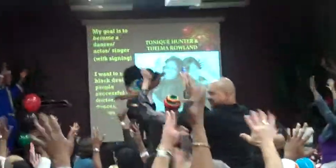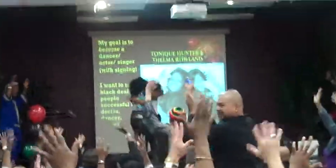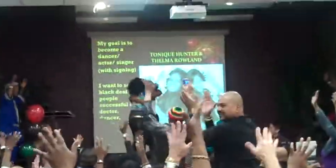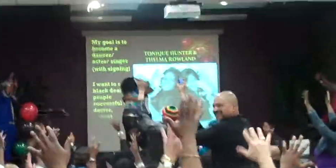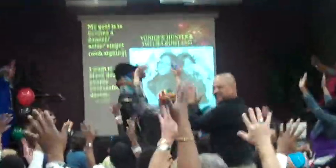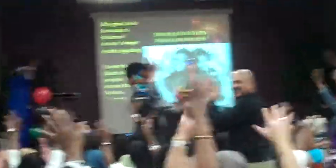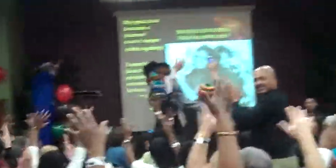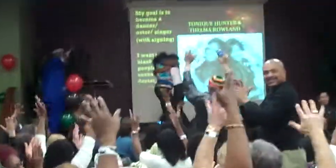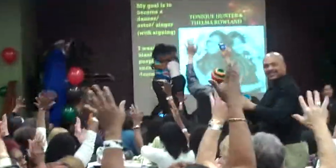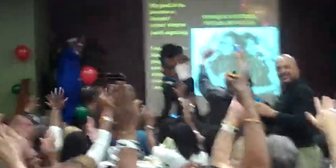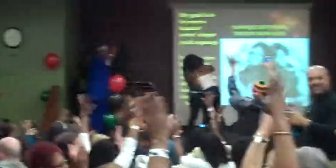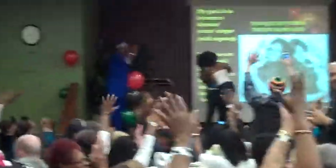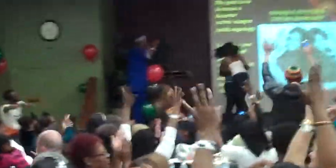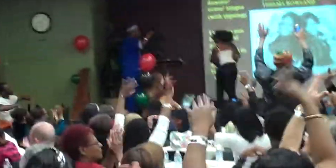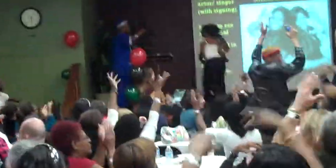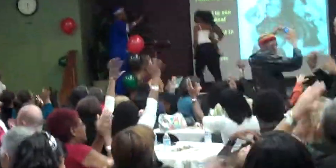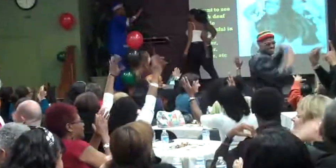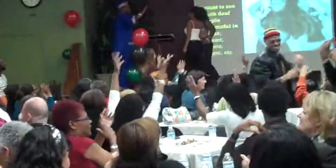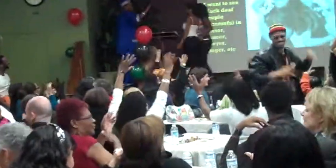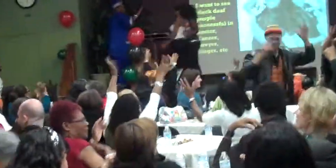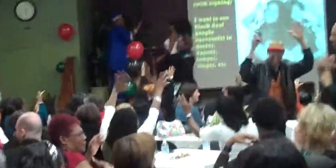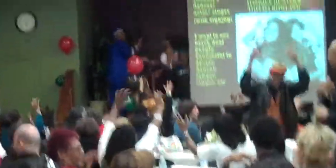I'm sad and lonely Yeah.